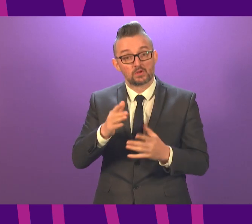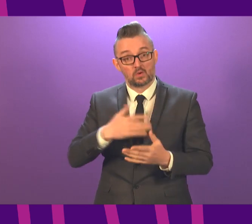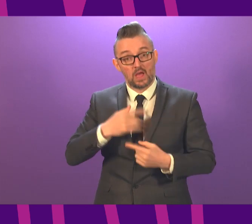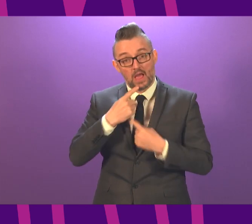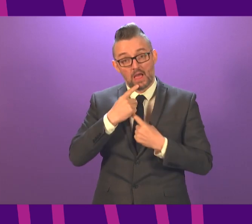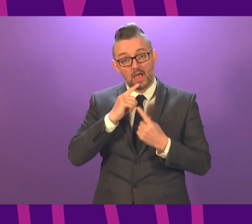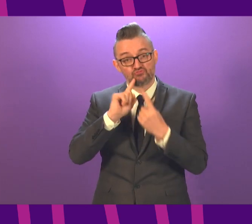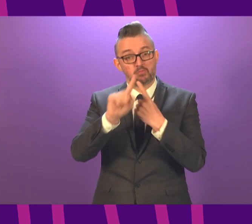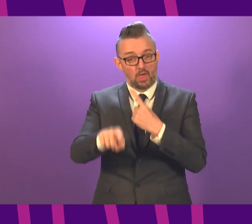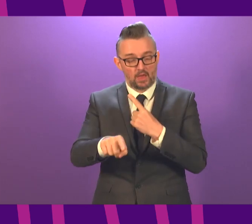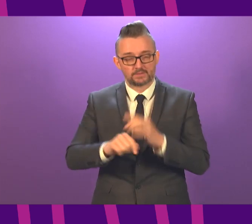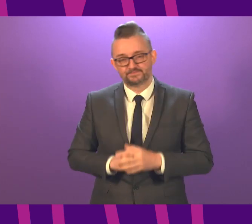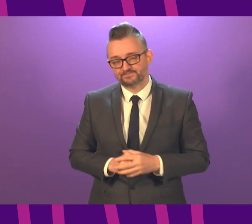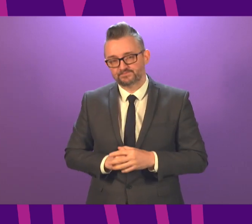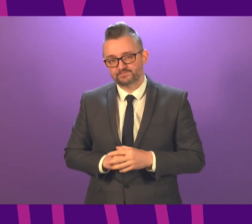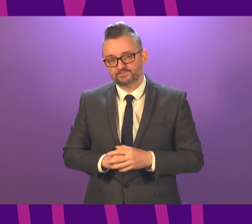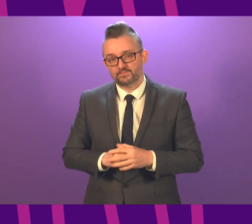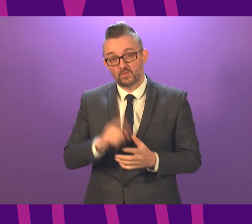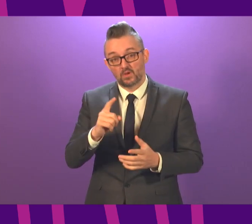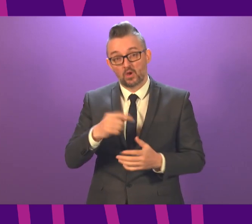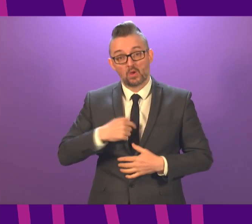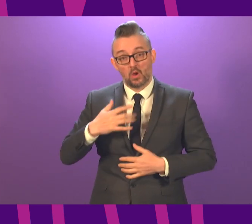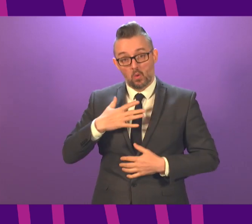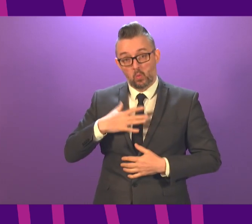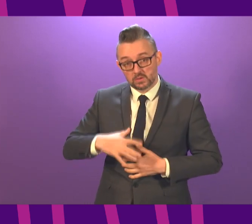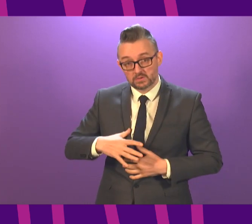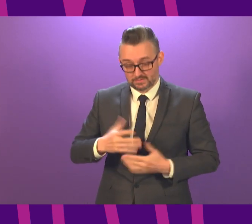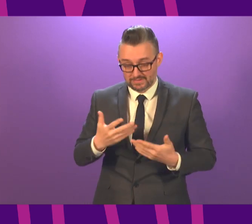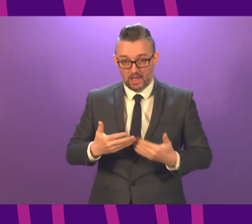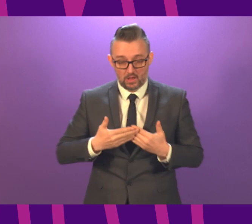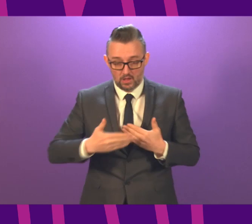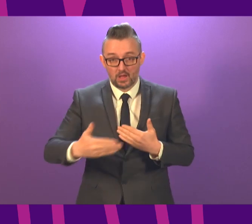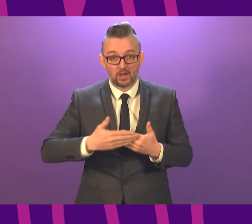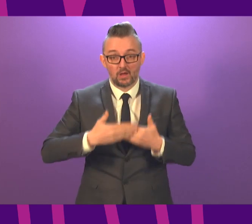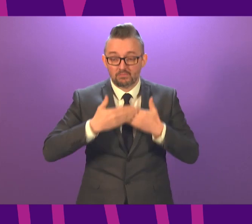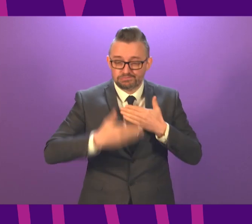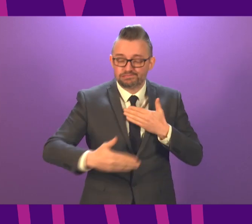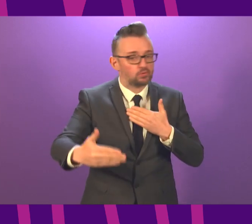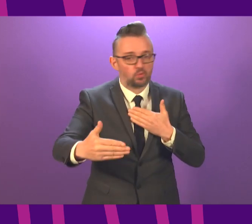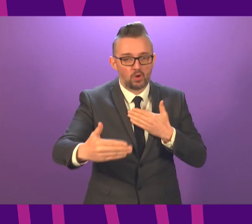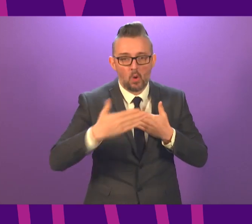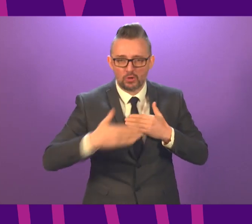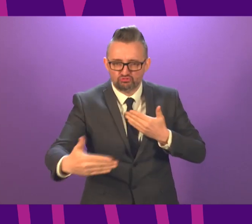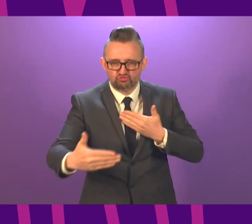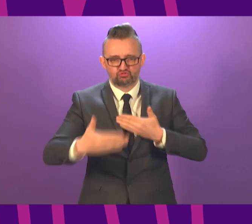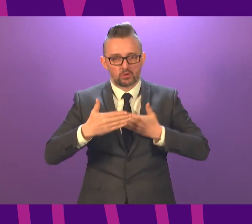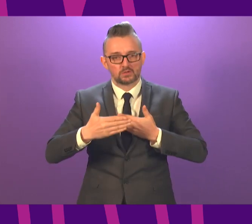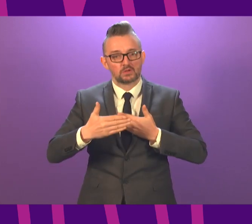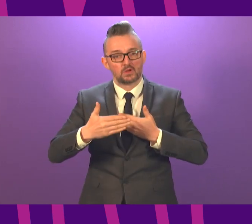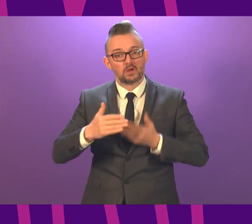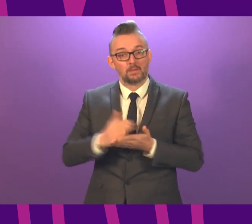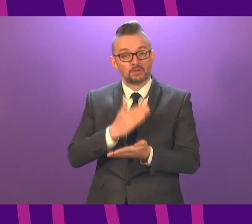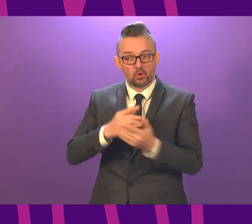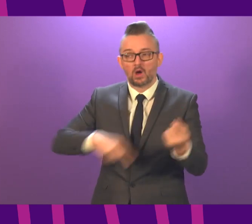answer with a reiteration of the point that we want this to be for as short a period as necessary, for all of the reasons that I think